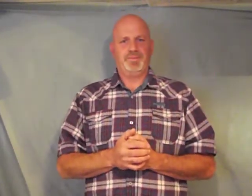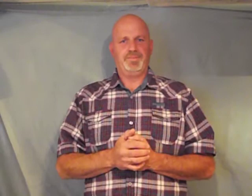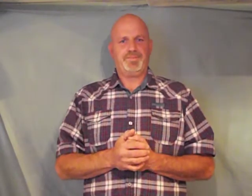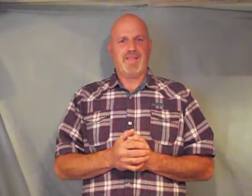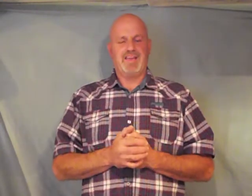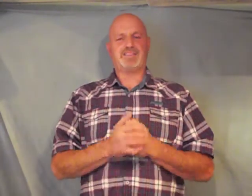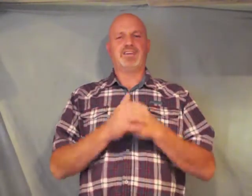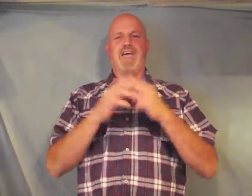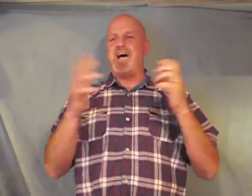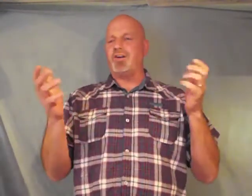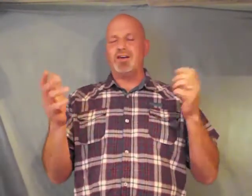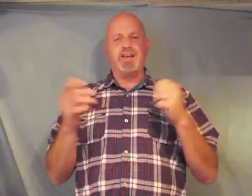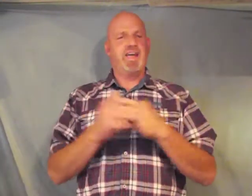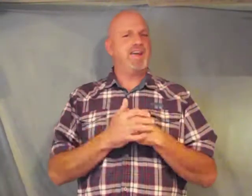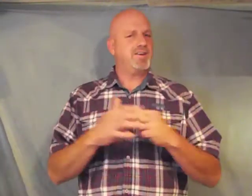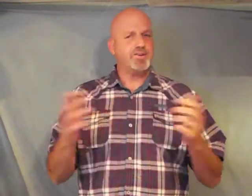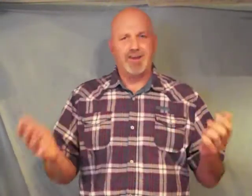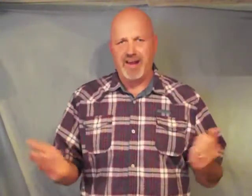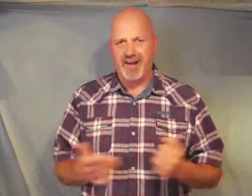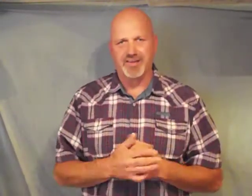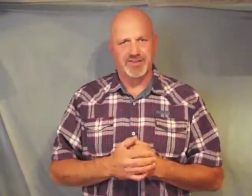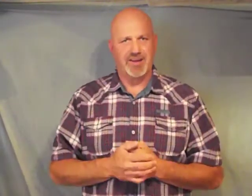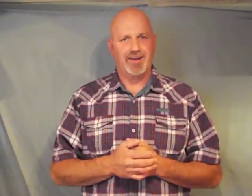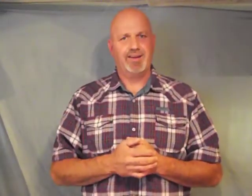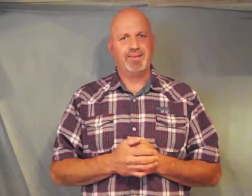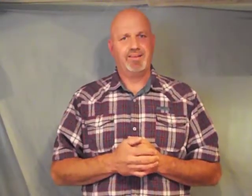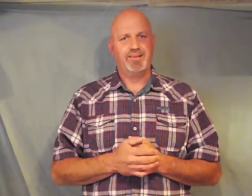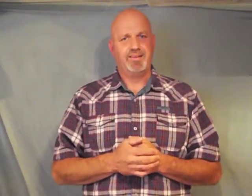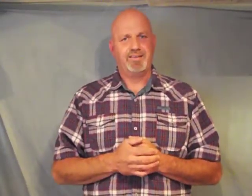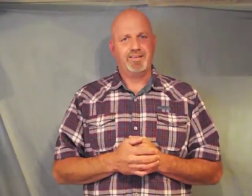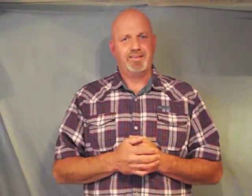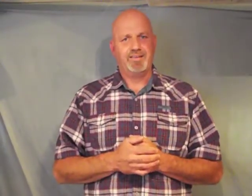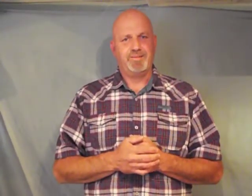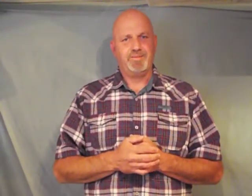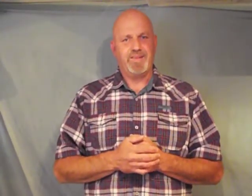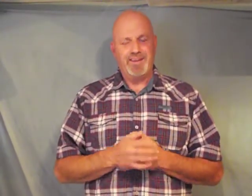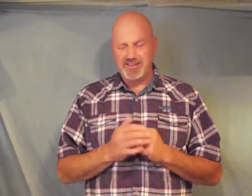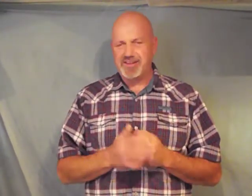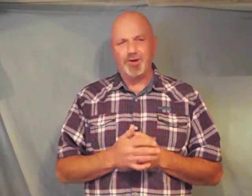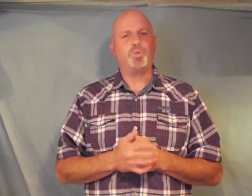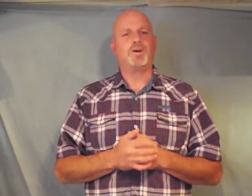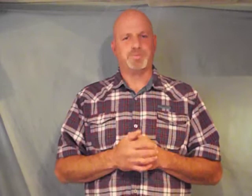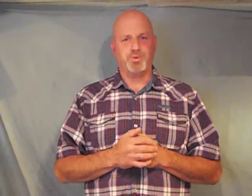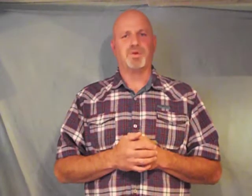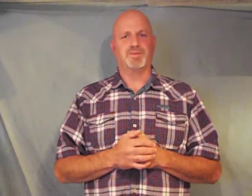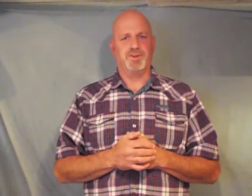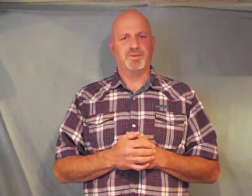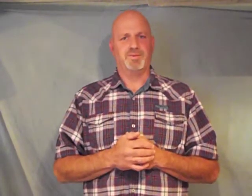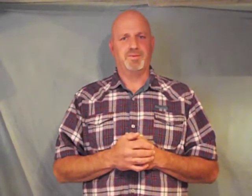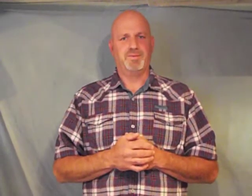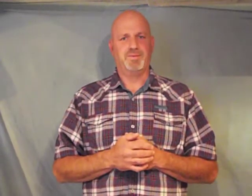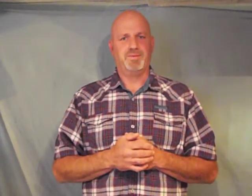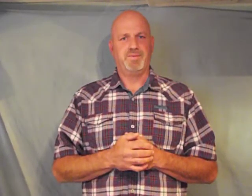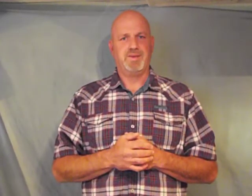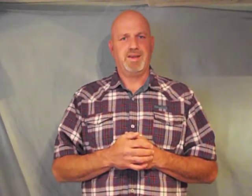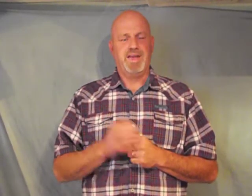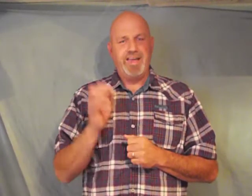is an hour a day or ten hours a day he still wants more of you he